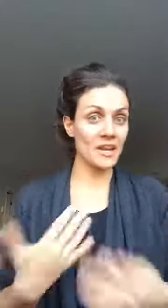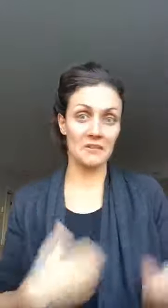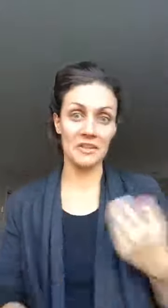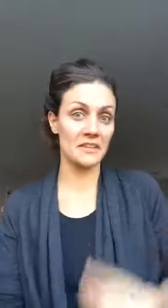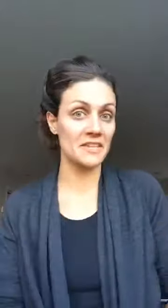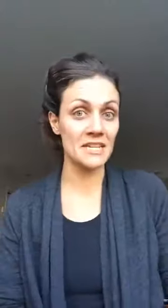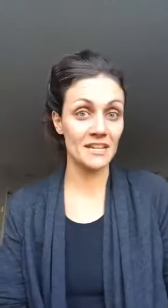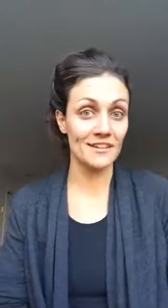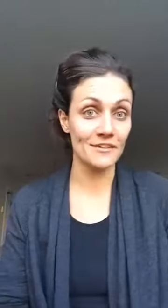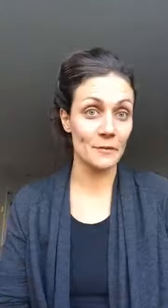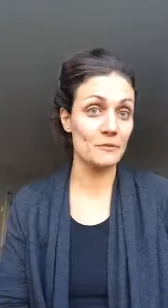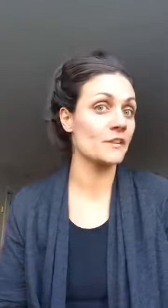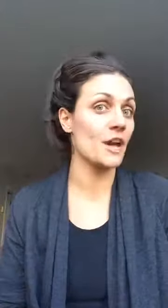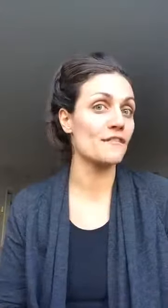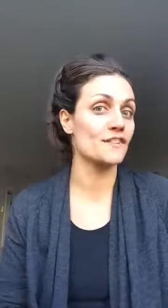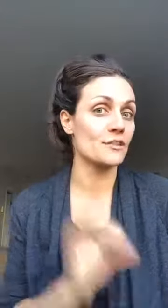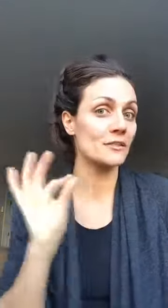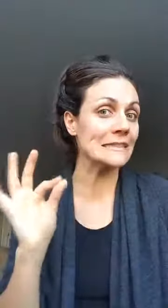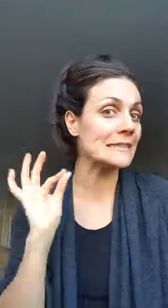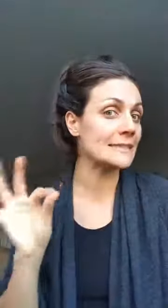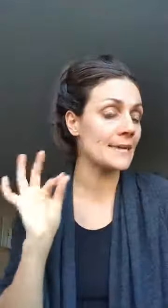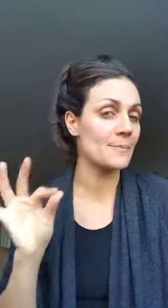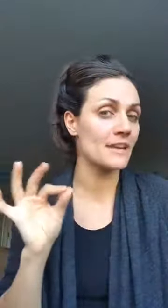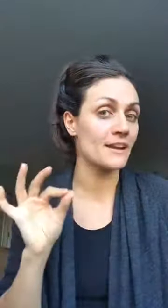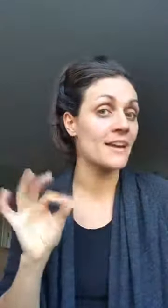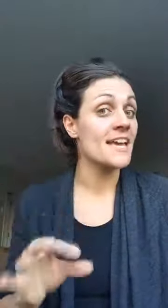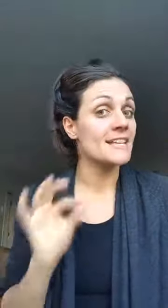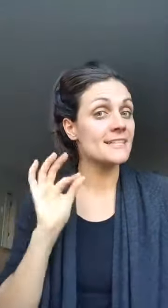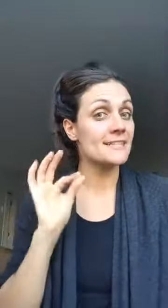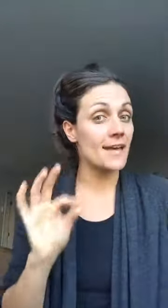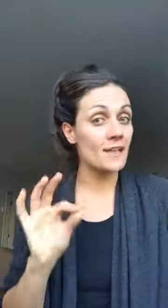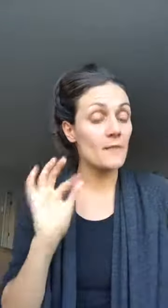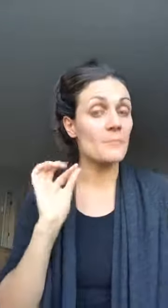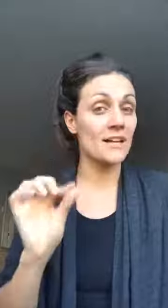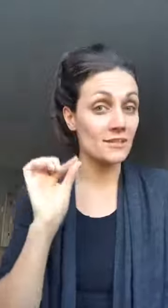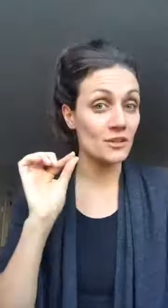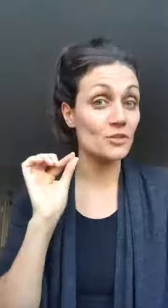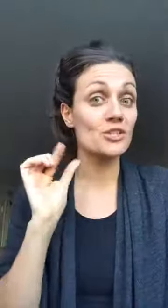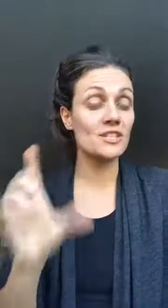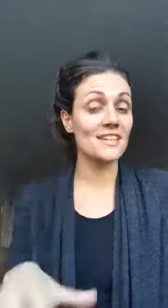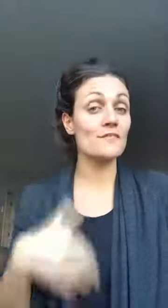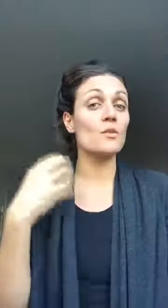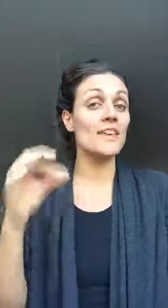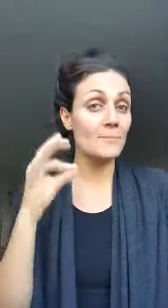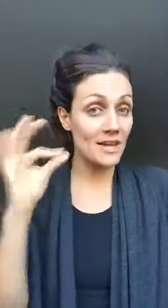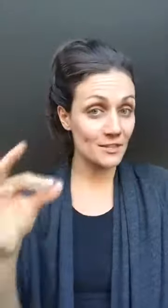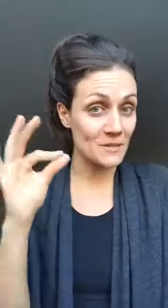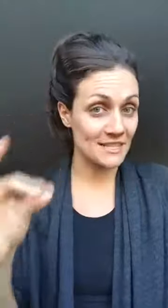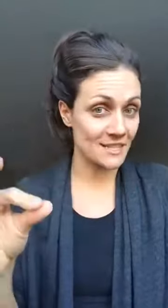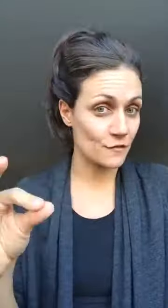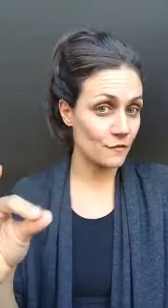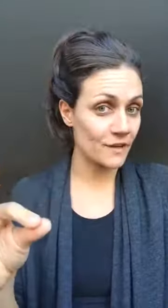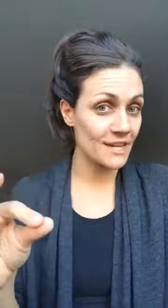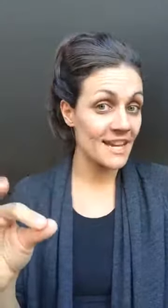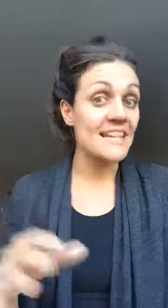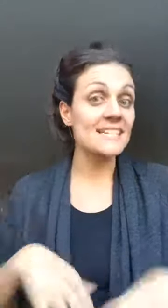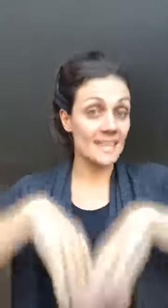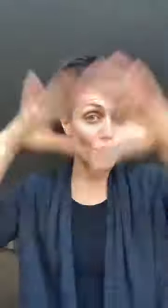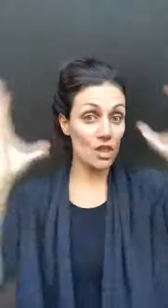everything they need from the free offer so a little tip here sell the puzzle give away the puzzle pieces for free sell the